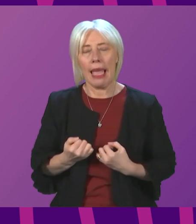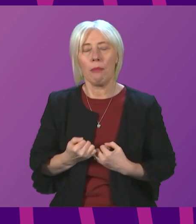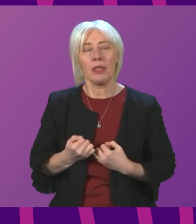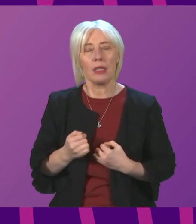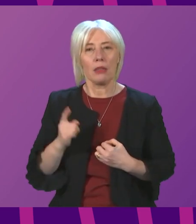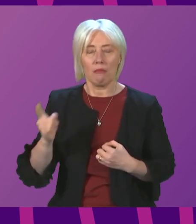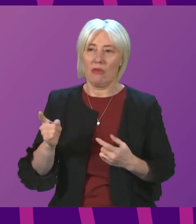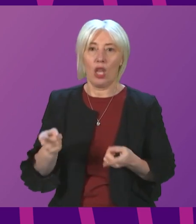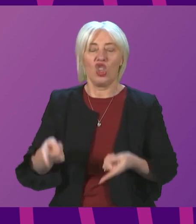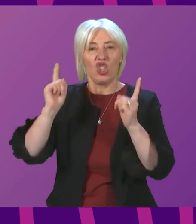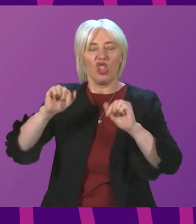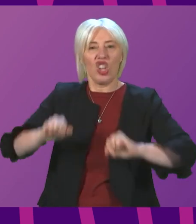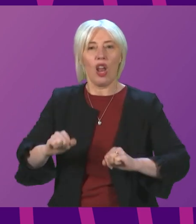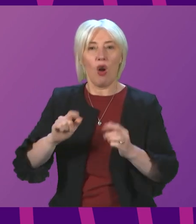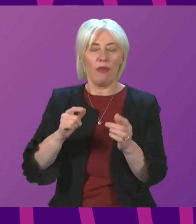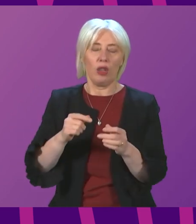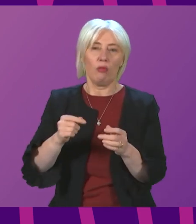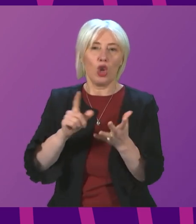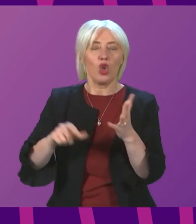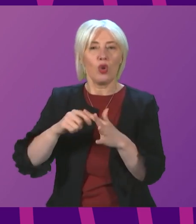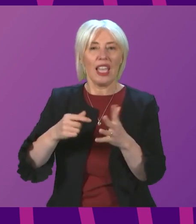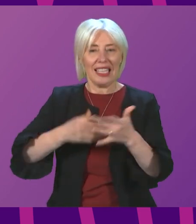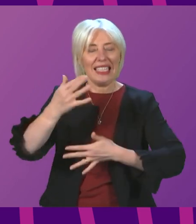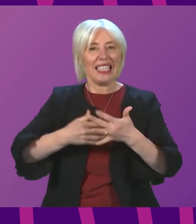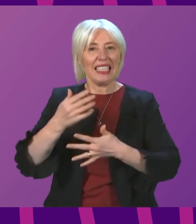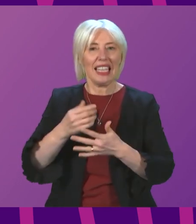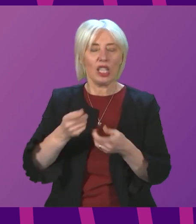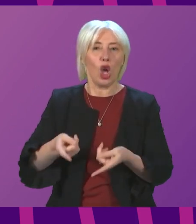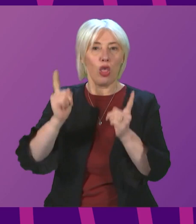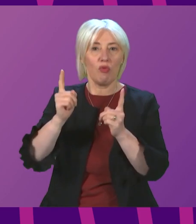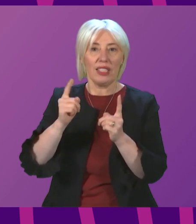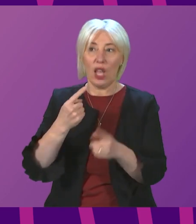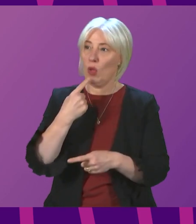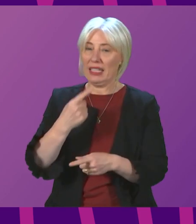the UK statistics authority that the data I cited was indeed accurate.